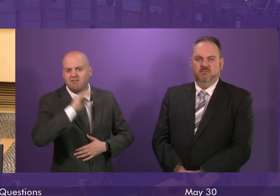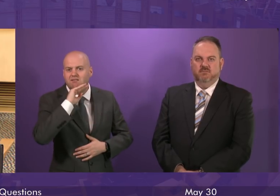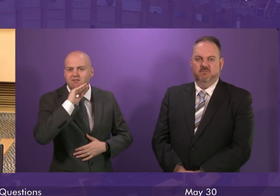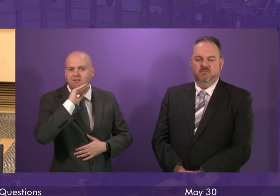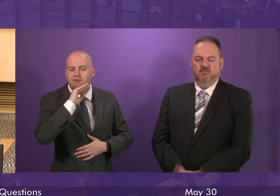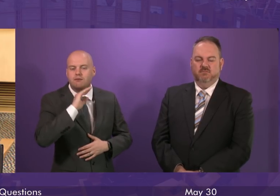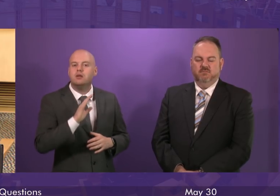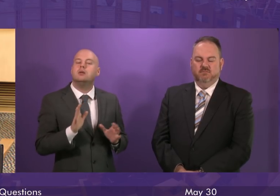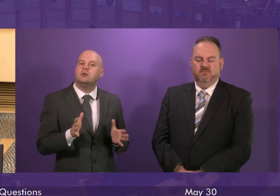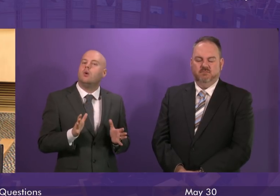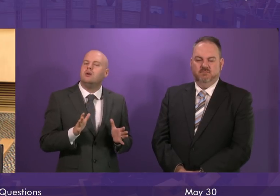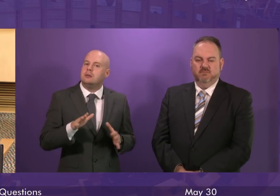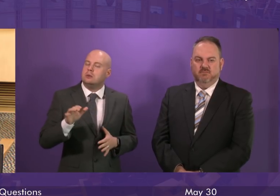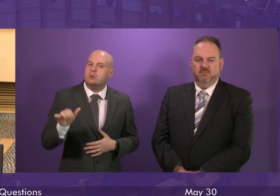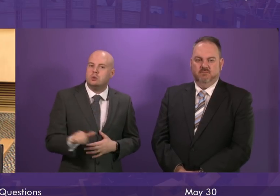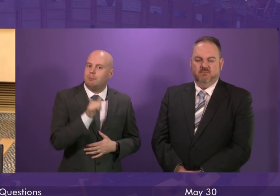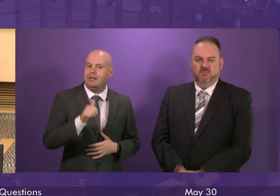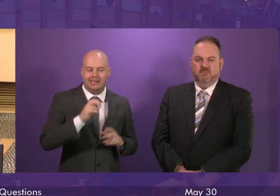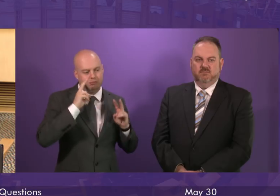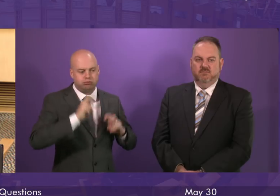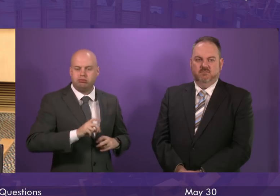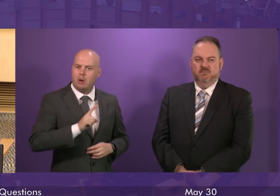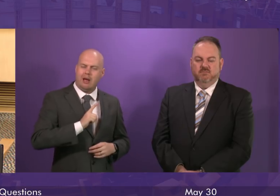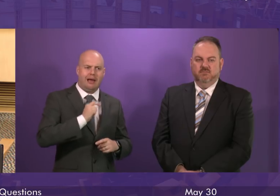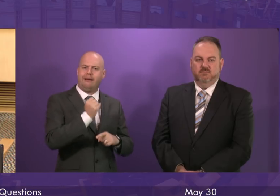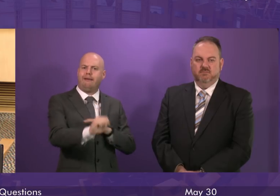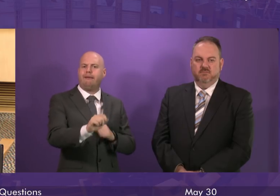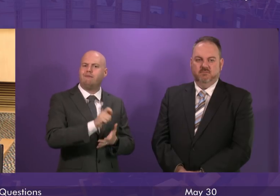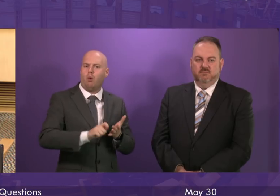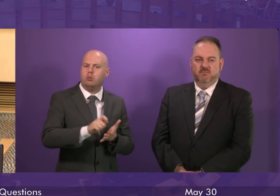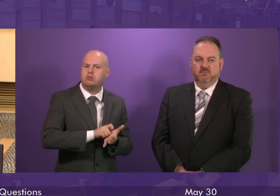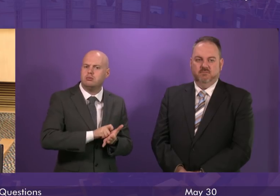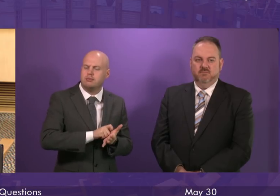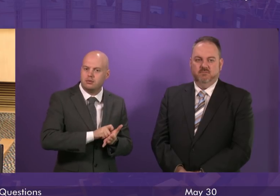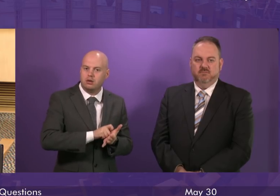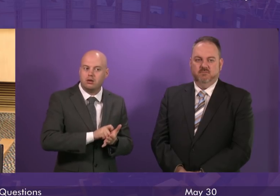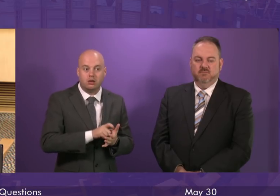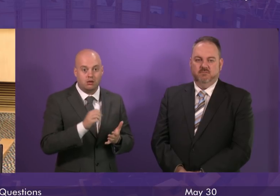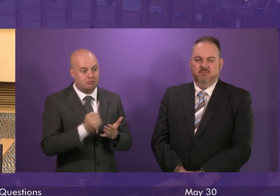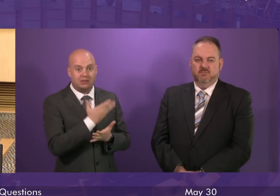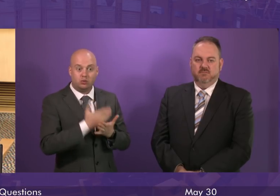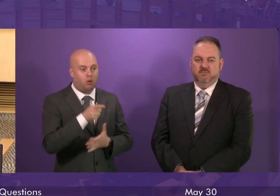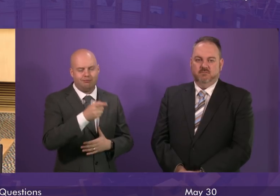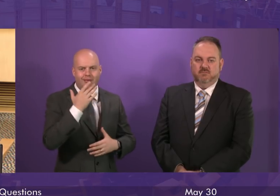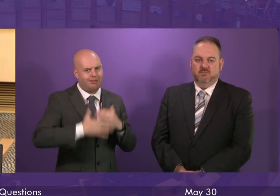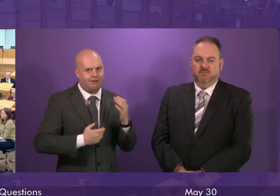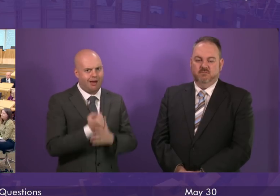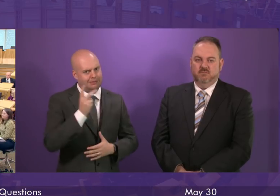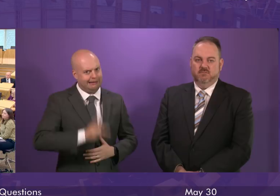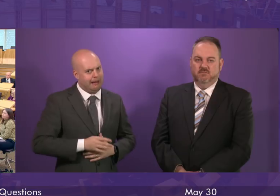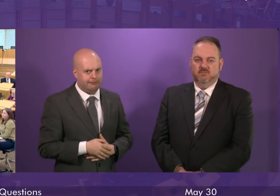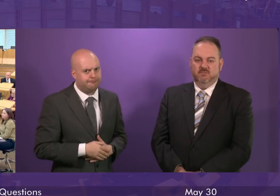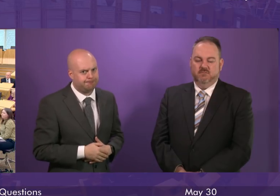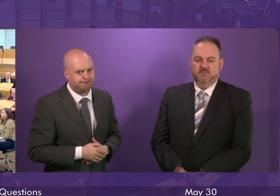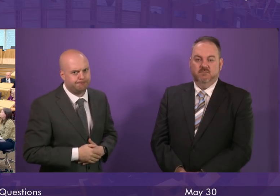should be an investigation into this and any necessary steps should be taken to make sure that this disgrace is never allowed to happen again.